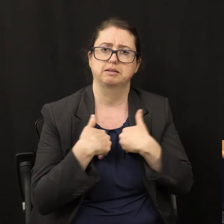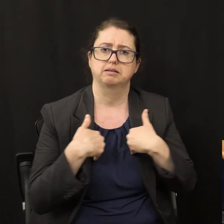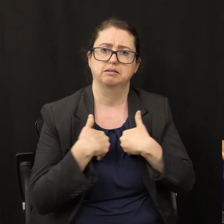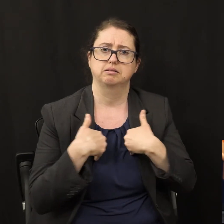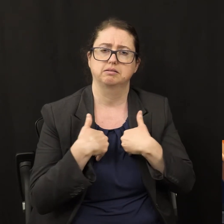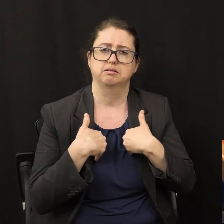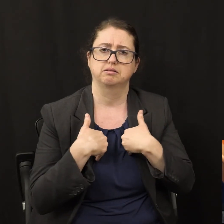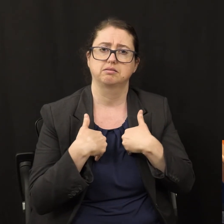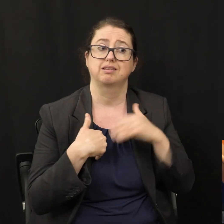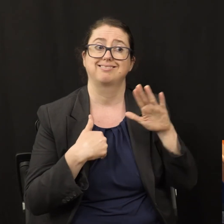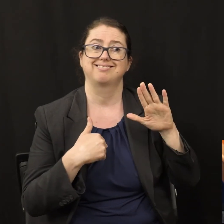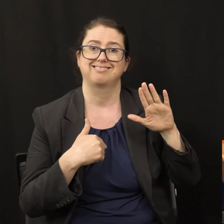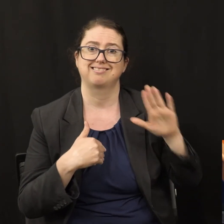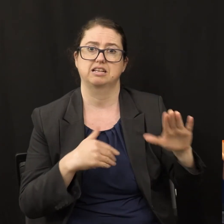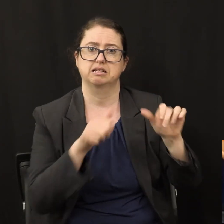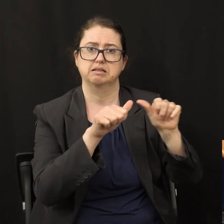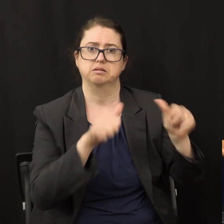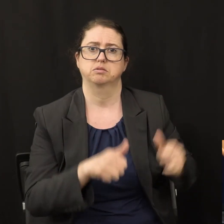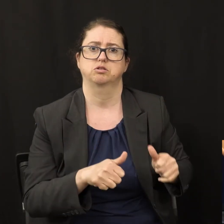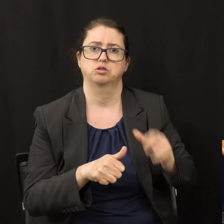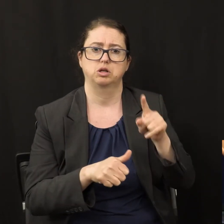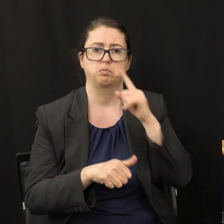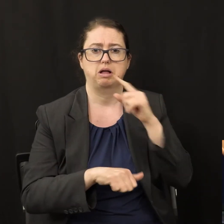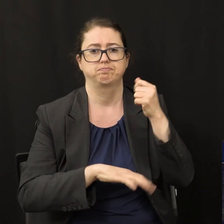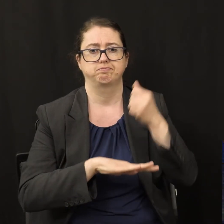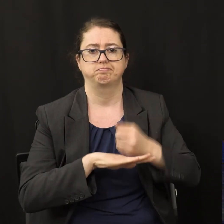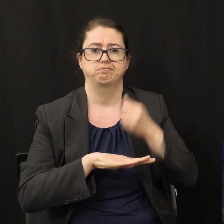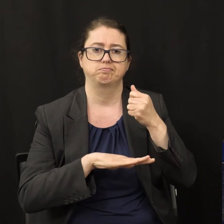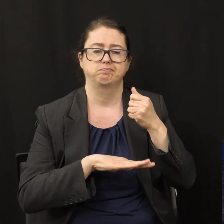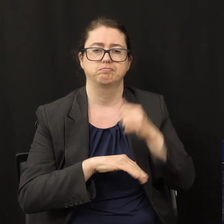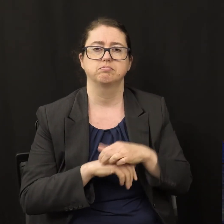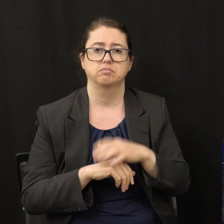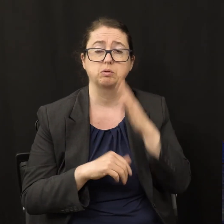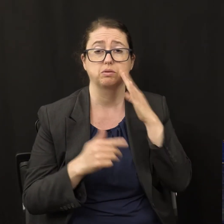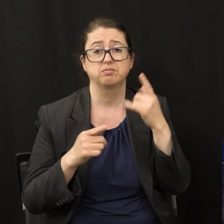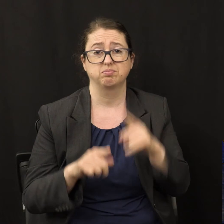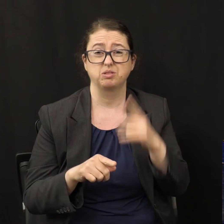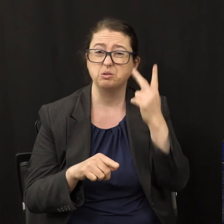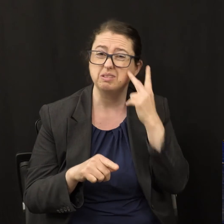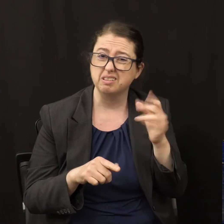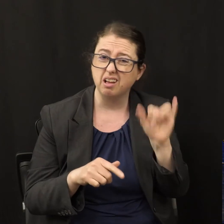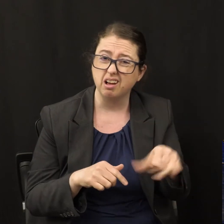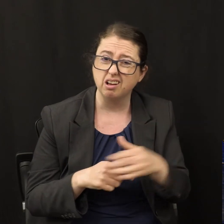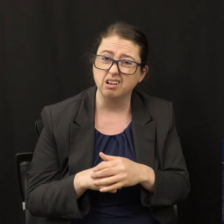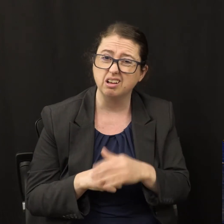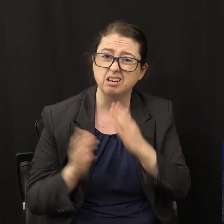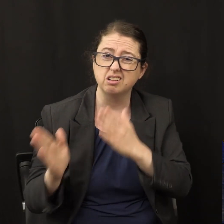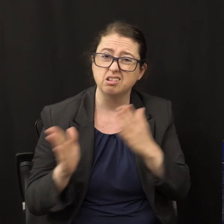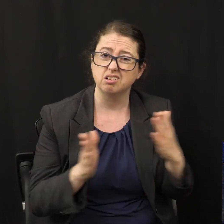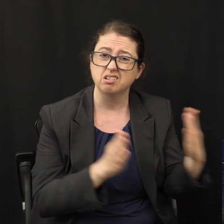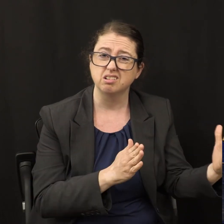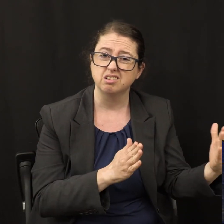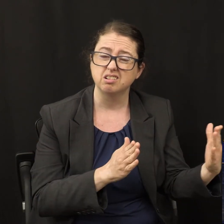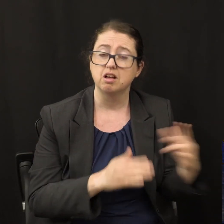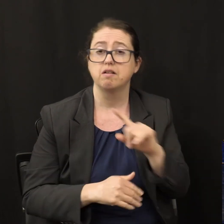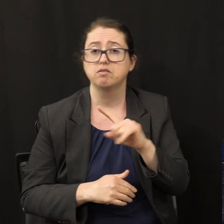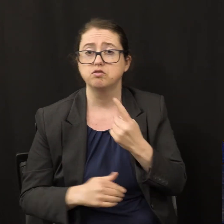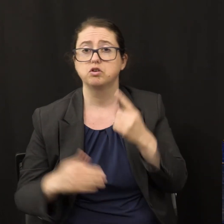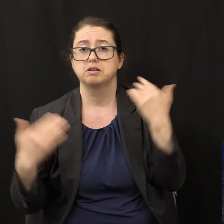His image, and you're going to end up receiving the mark. Do you see the sequence? The first angel's message is a positive